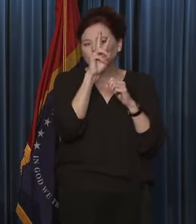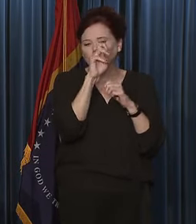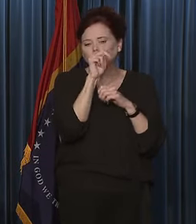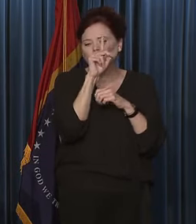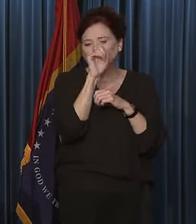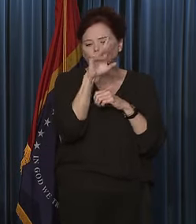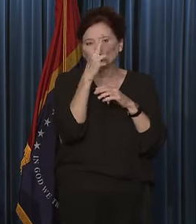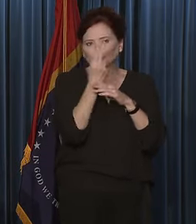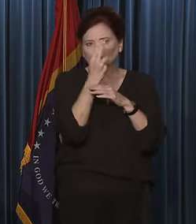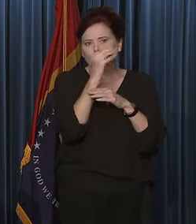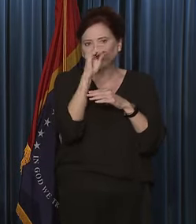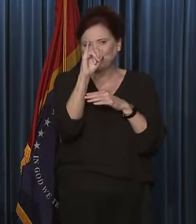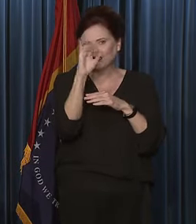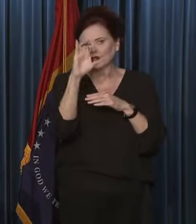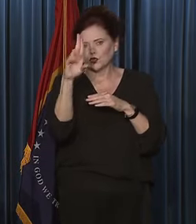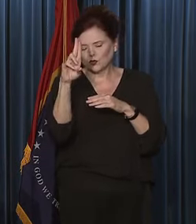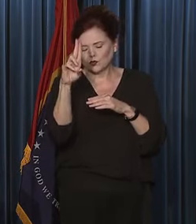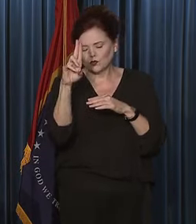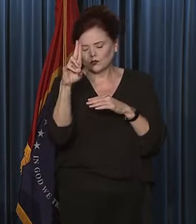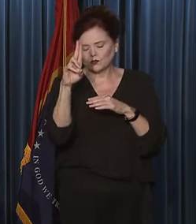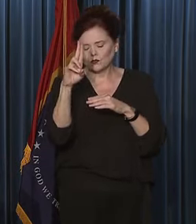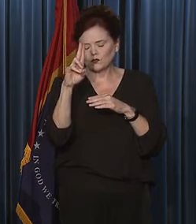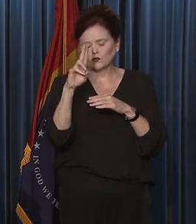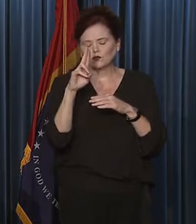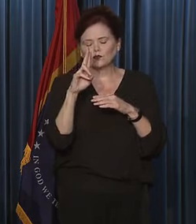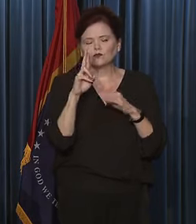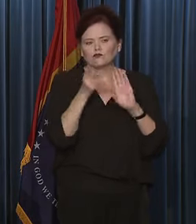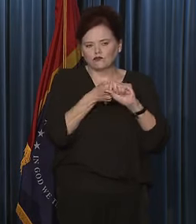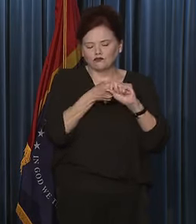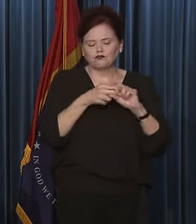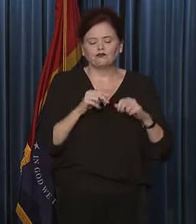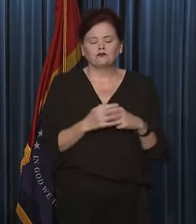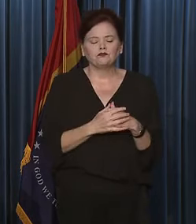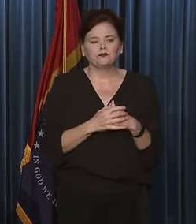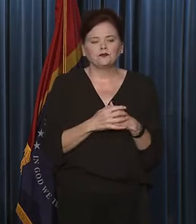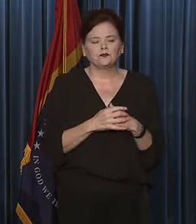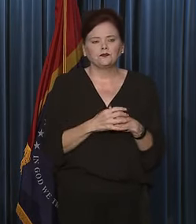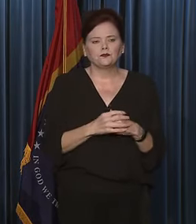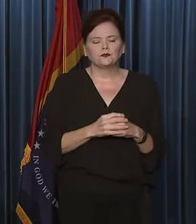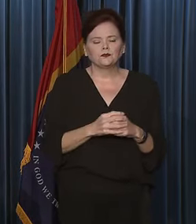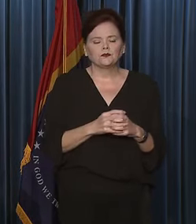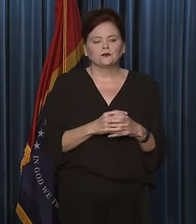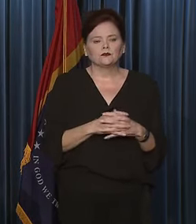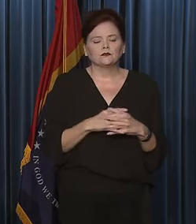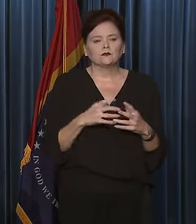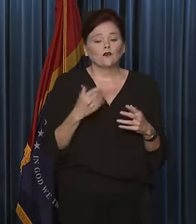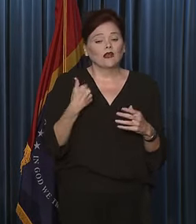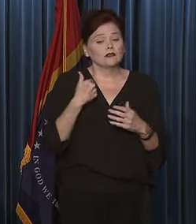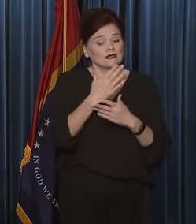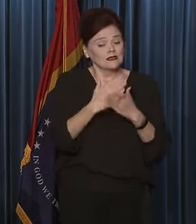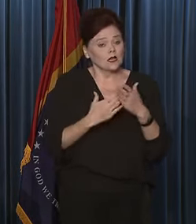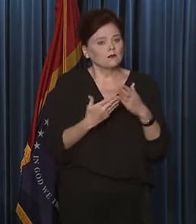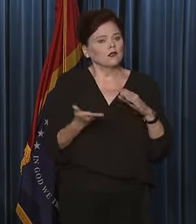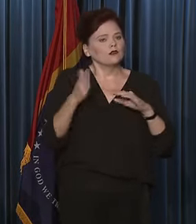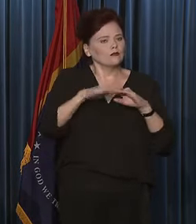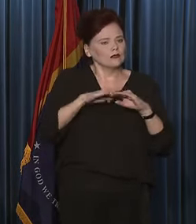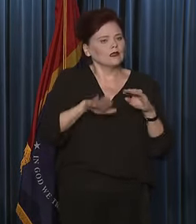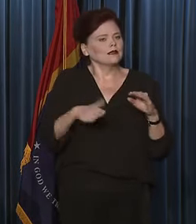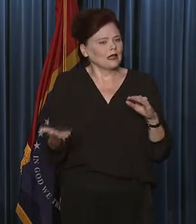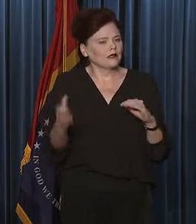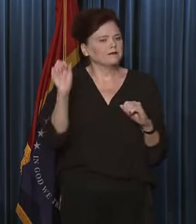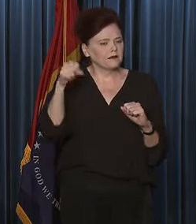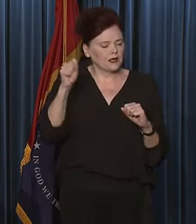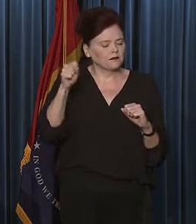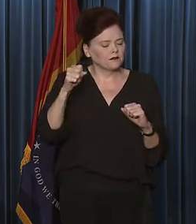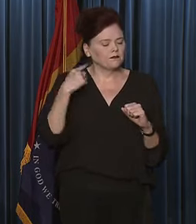ICU admissions as well. But we have had some increased deaths, and